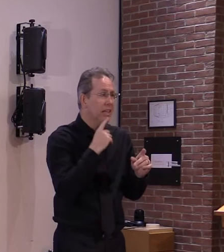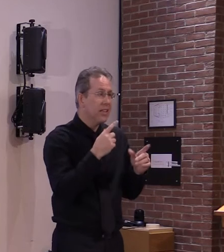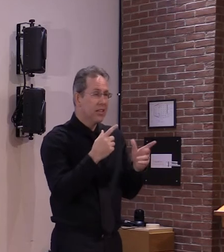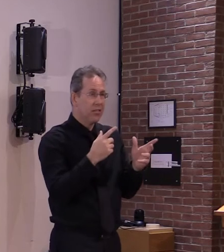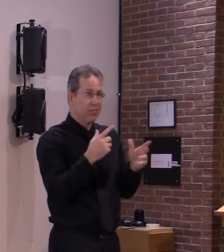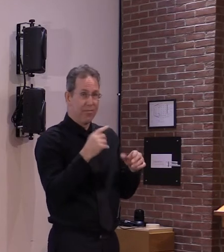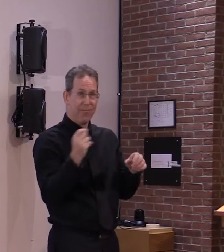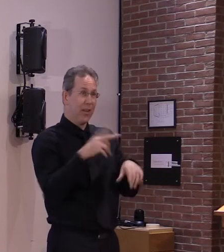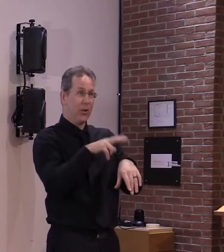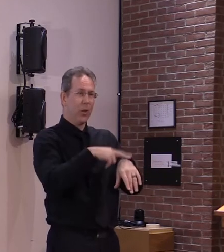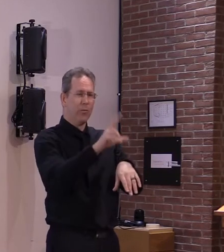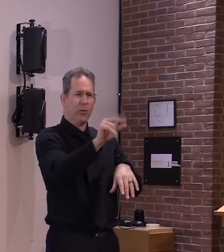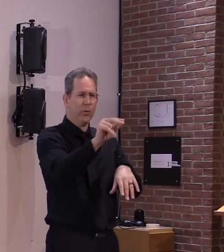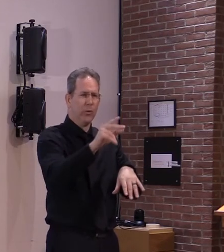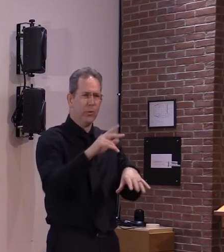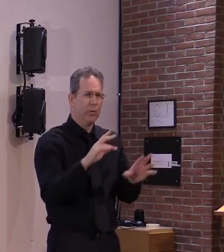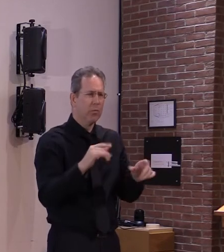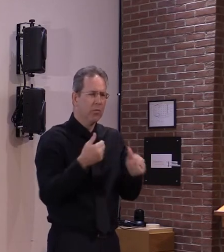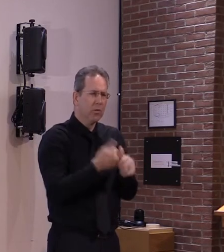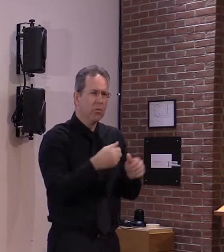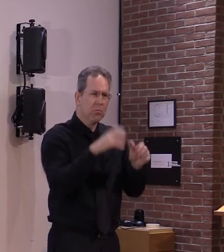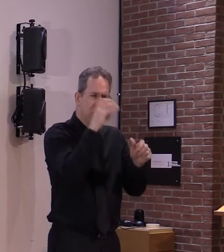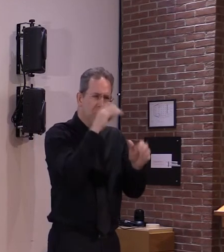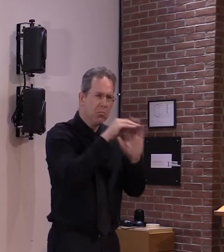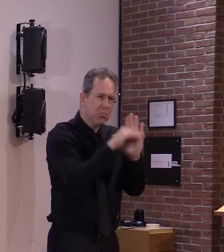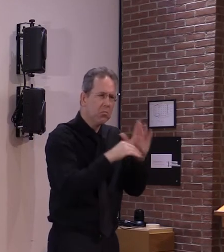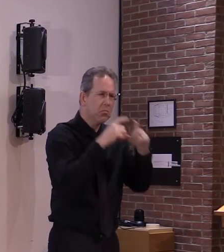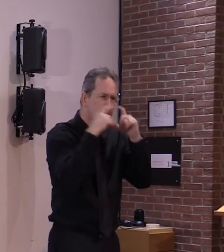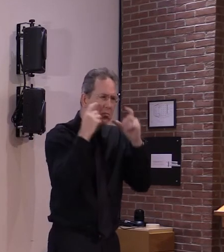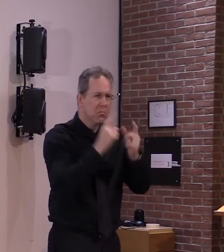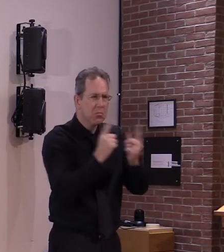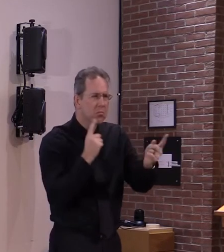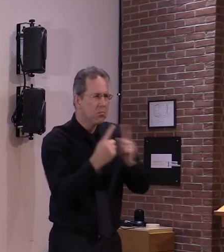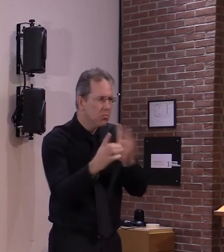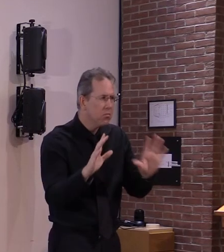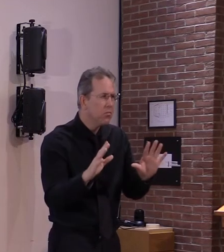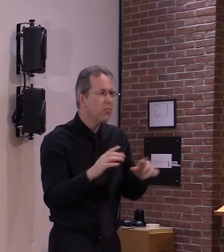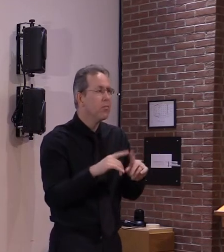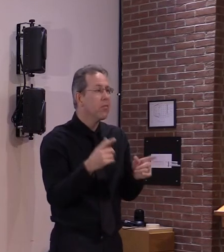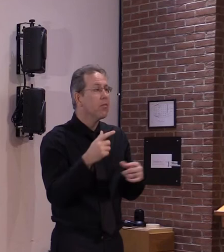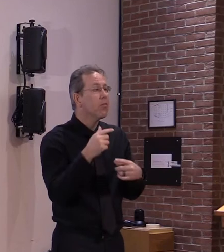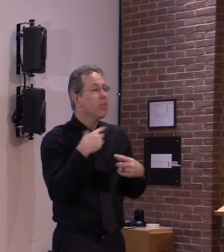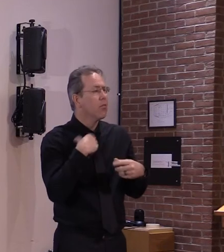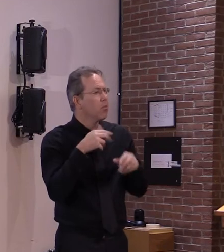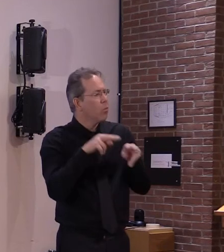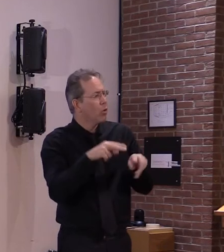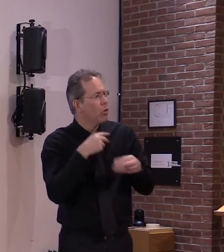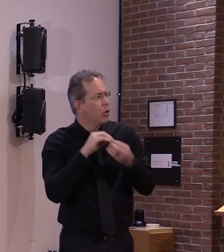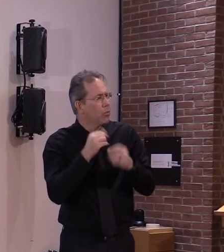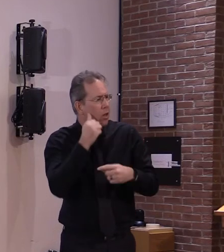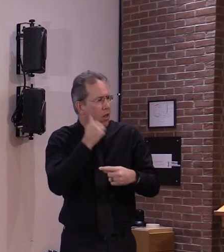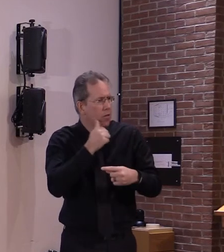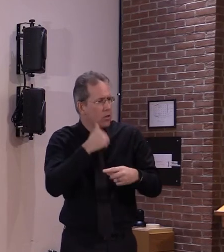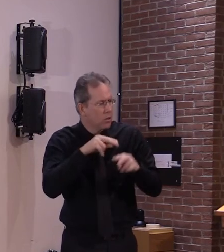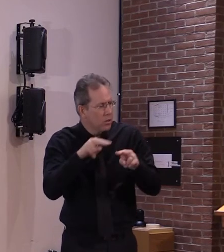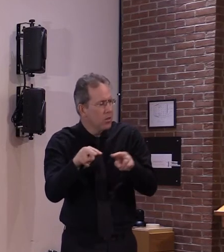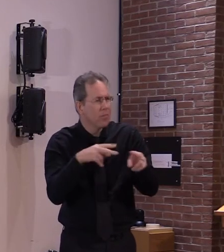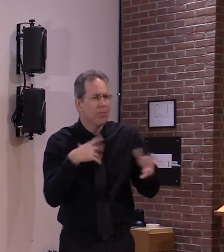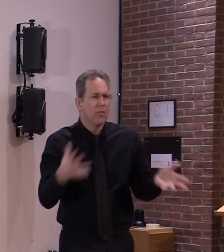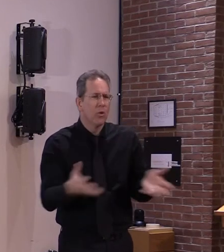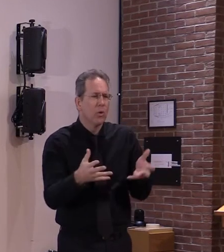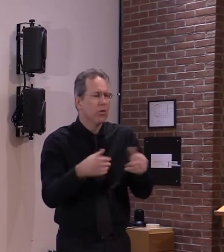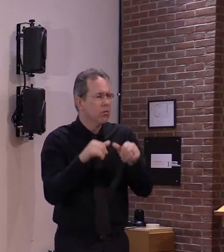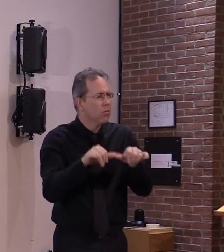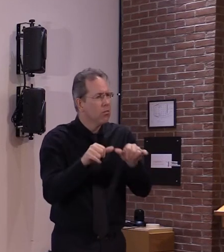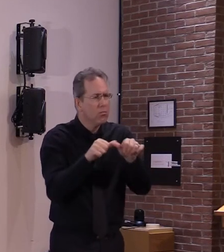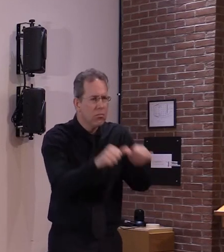the the more that we can adhere to the guidance now uh the better we protect ourselves now uh the quicker